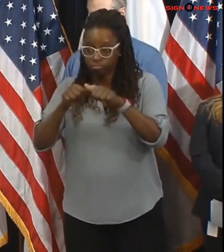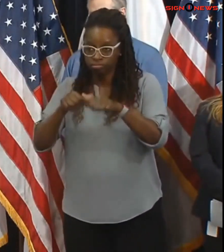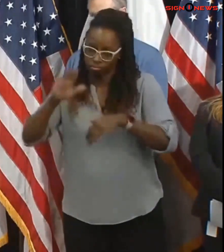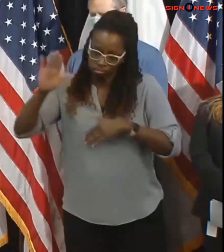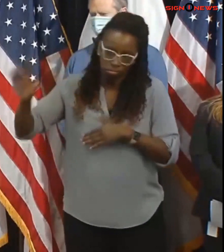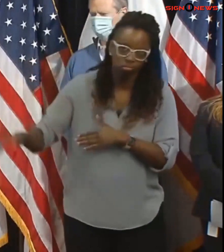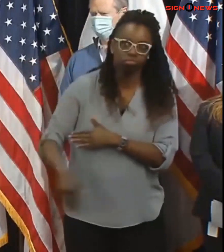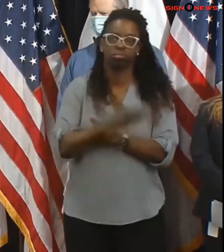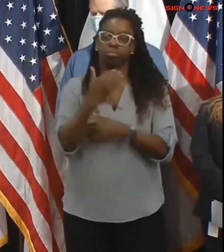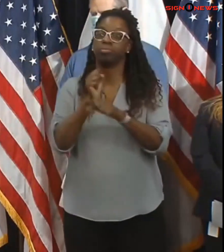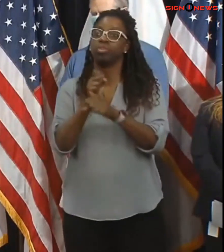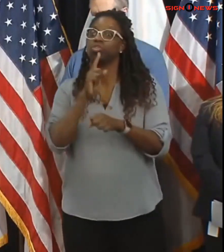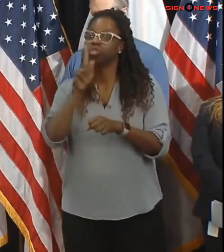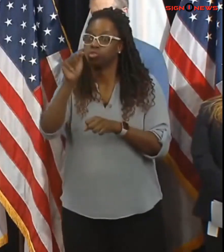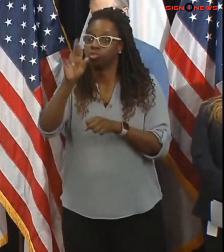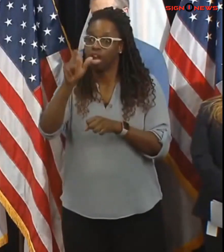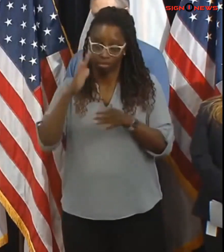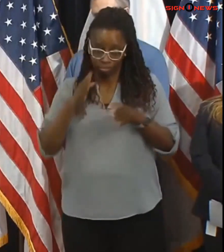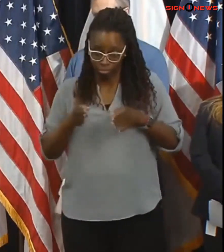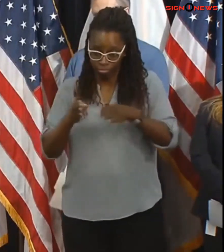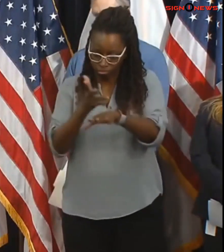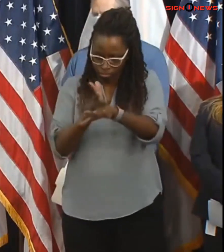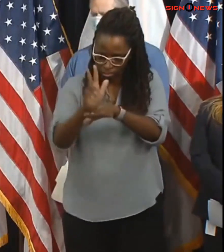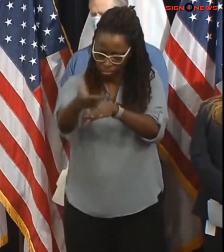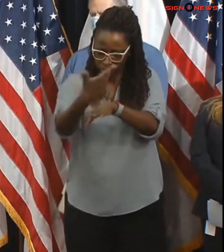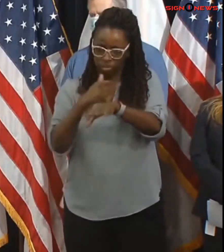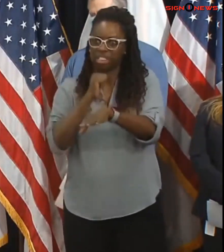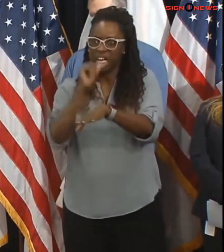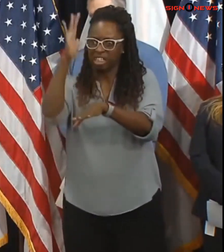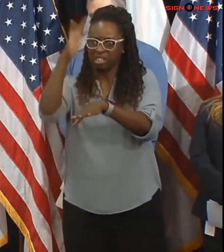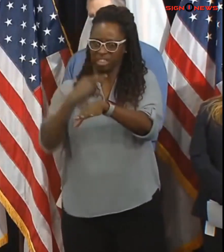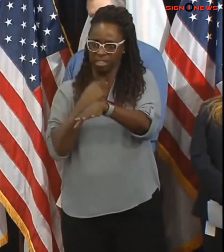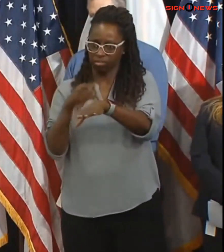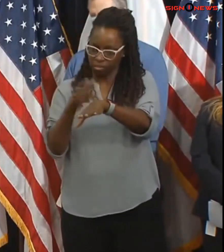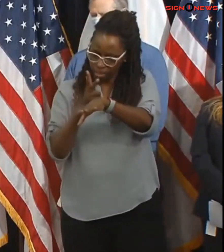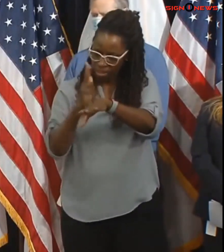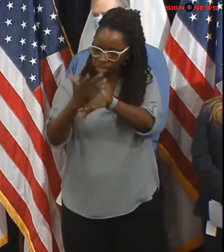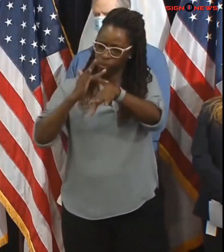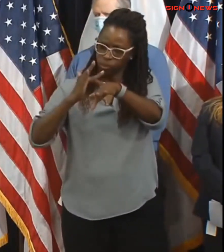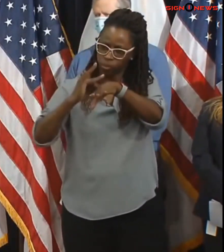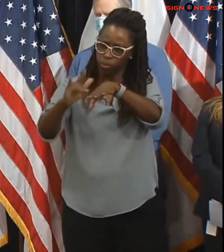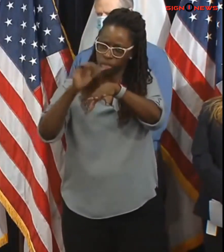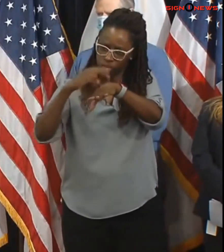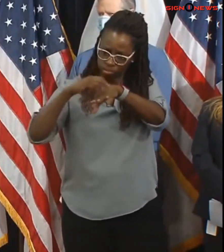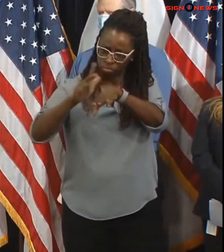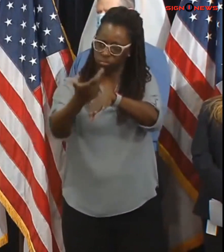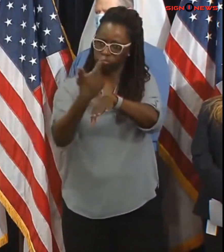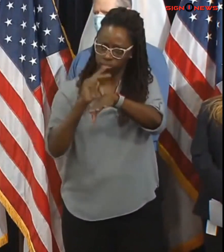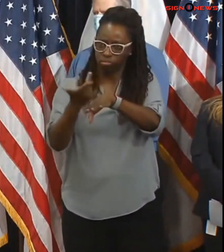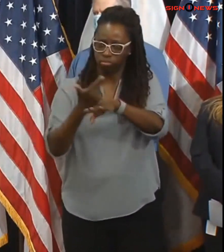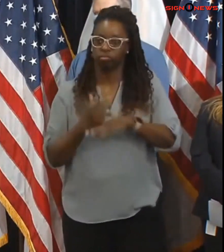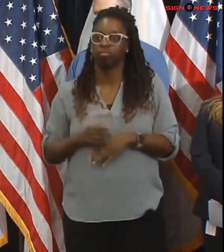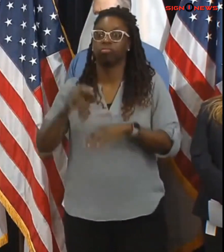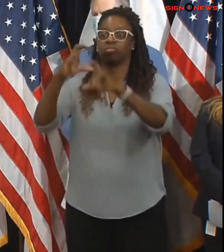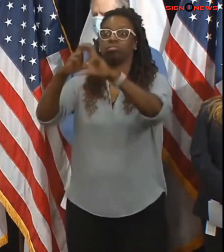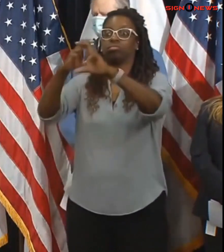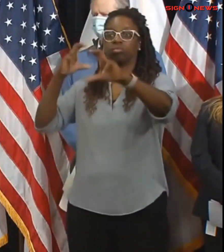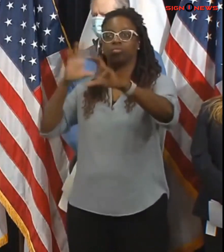remain clear we'll be running snowplow equipped trains throughout the day tomorrow we'll have emergency crews on standby